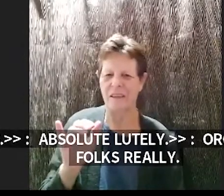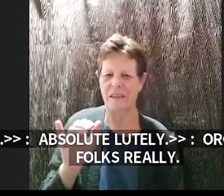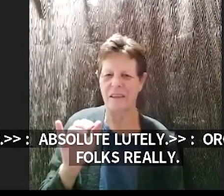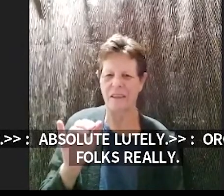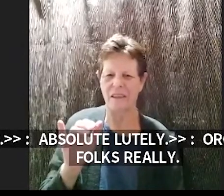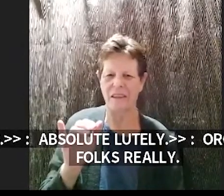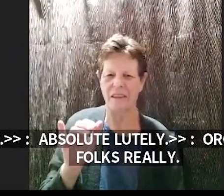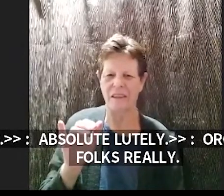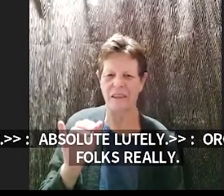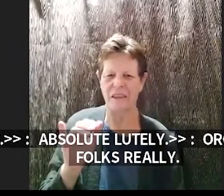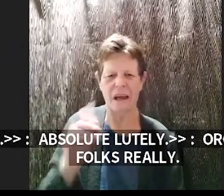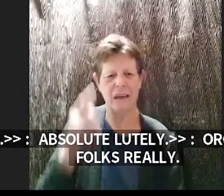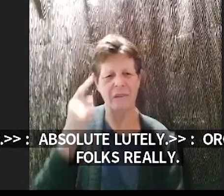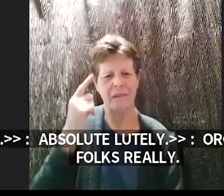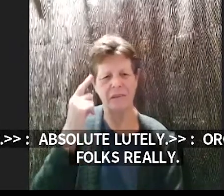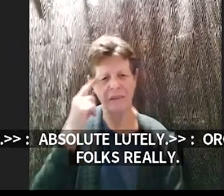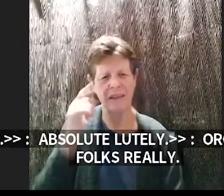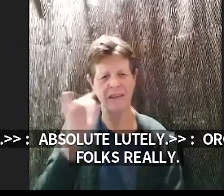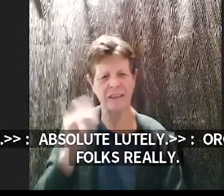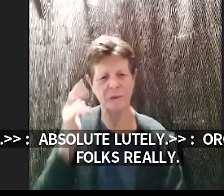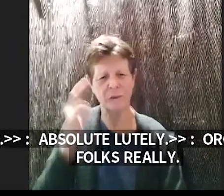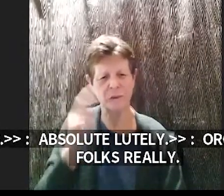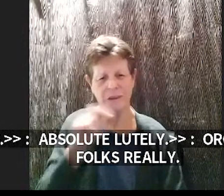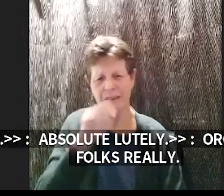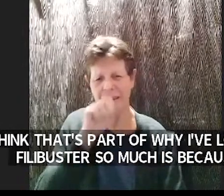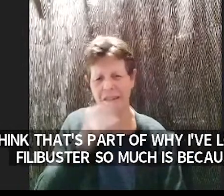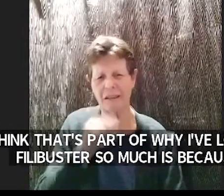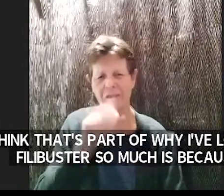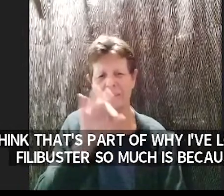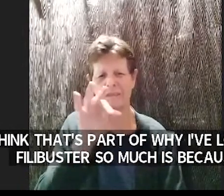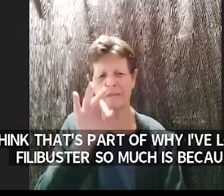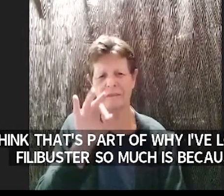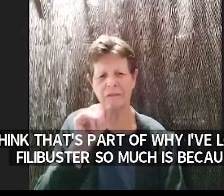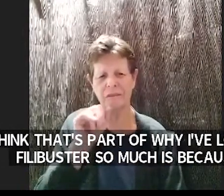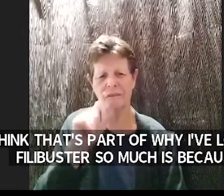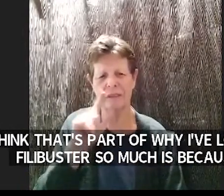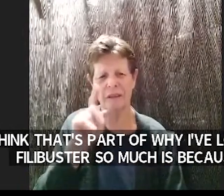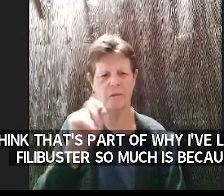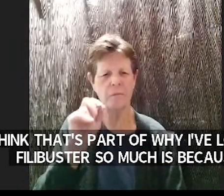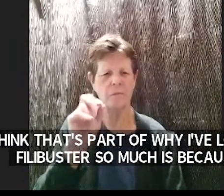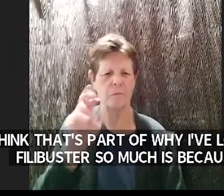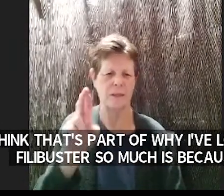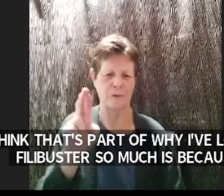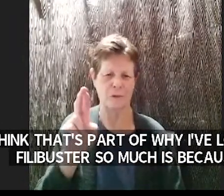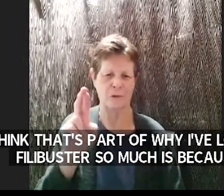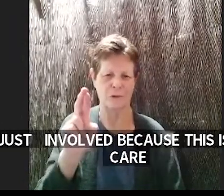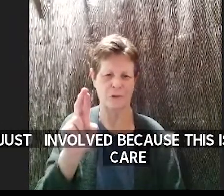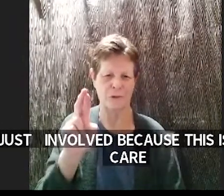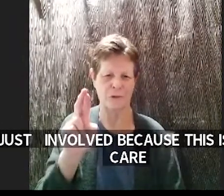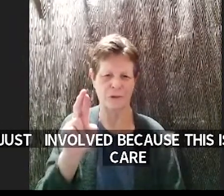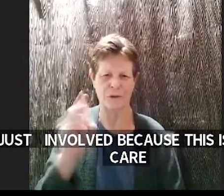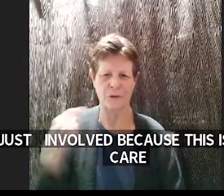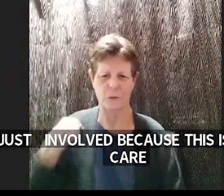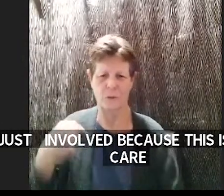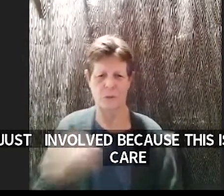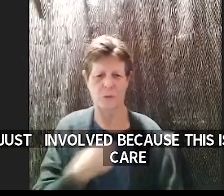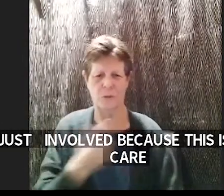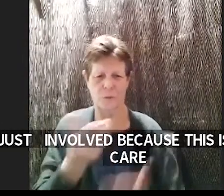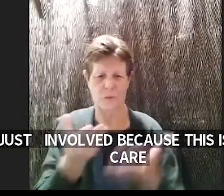much is because like everyone's just involved because this is stuff that we care about right like we're here because um